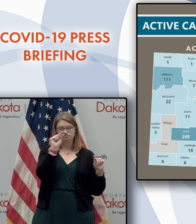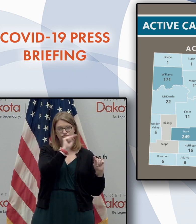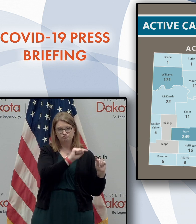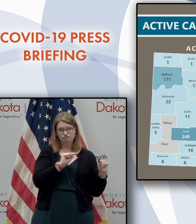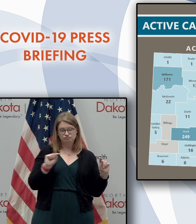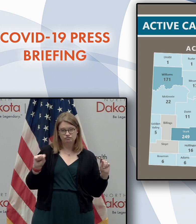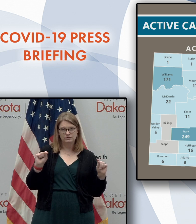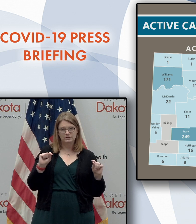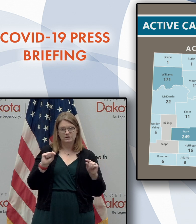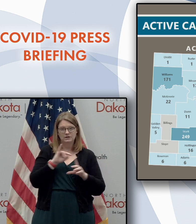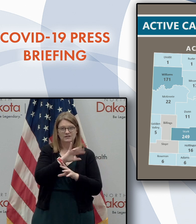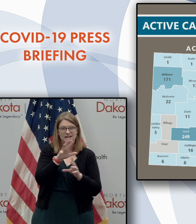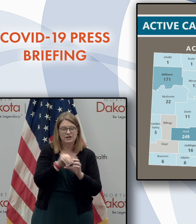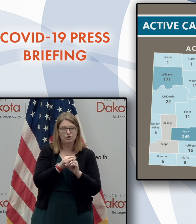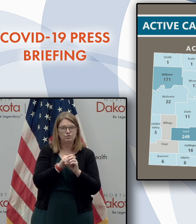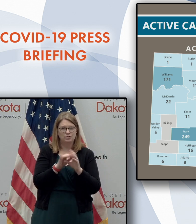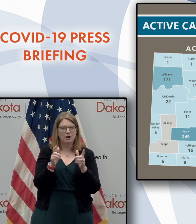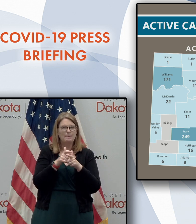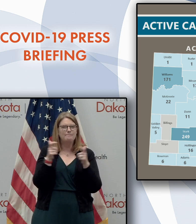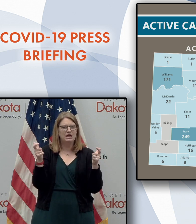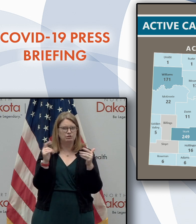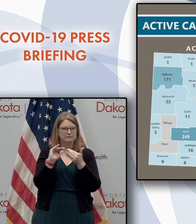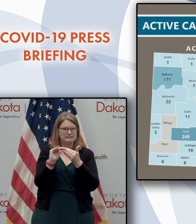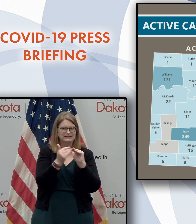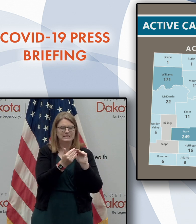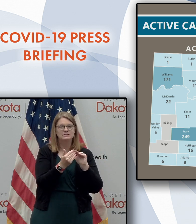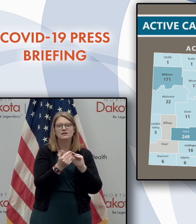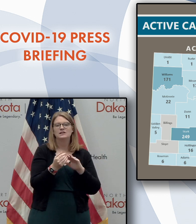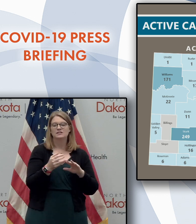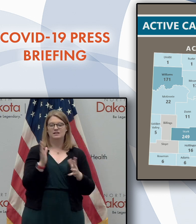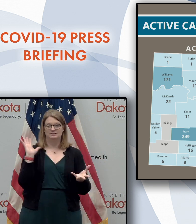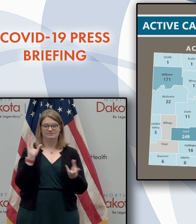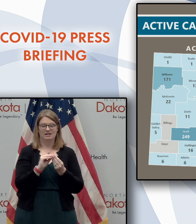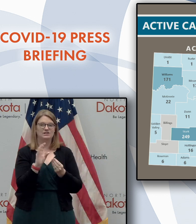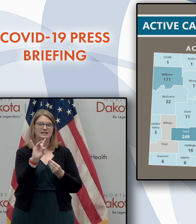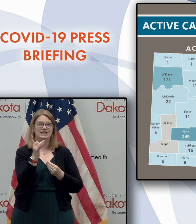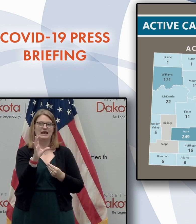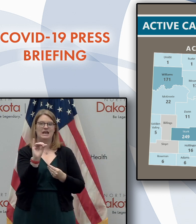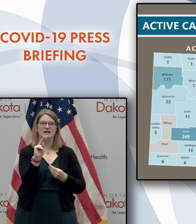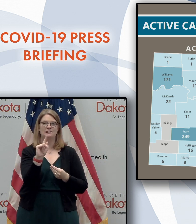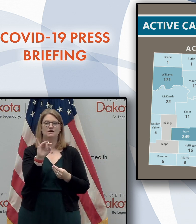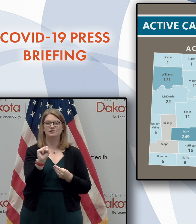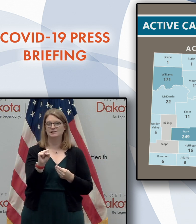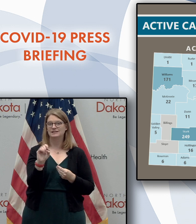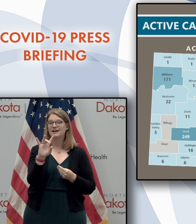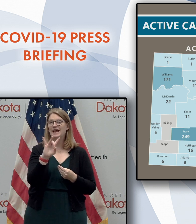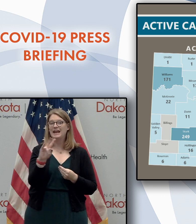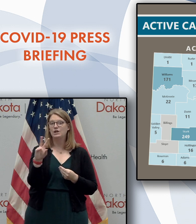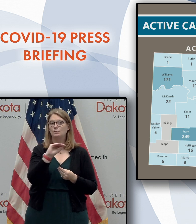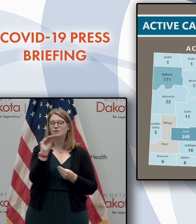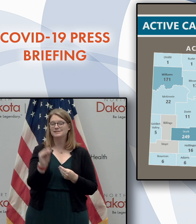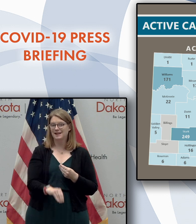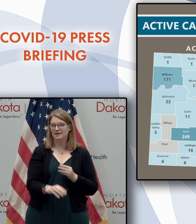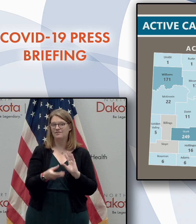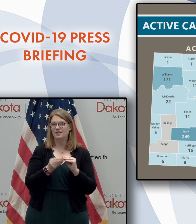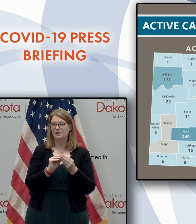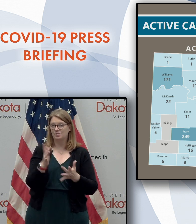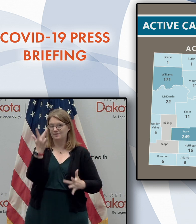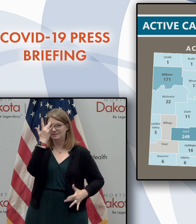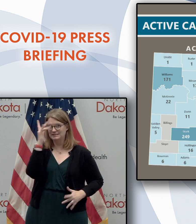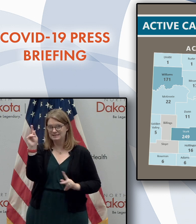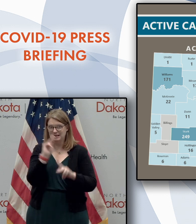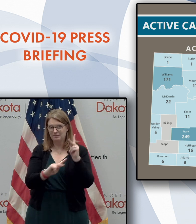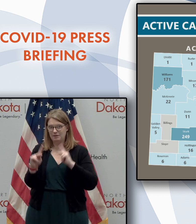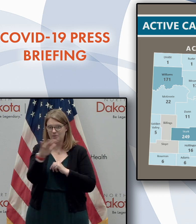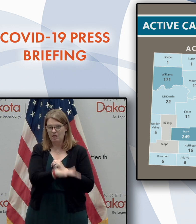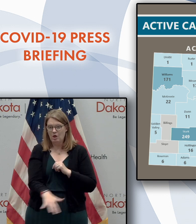our larger metro areas, these eight counties represent 82% of the active cases statewide. And